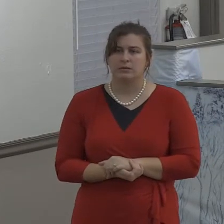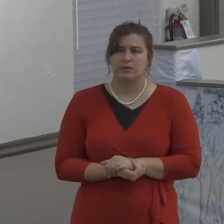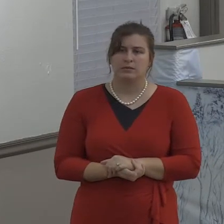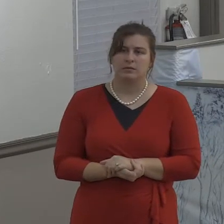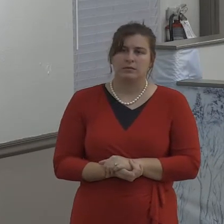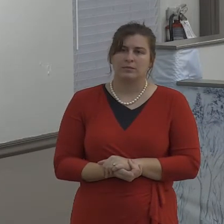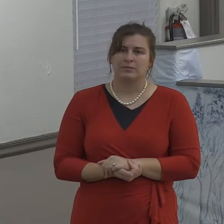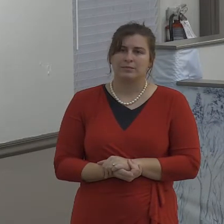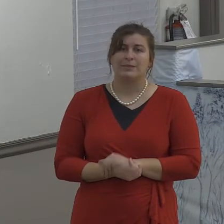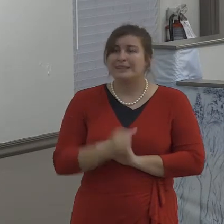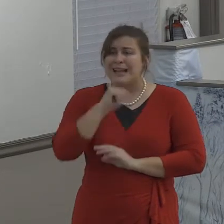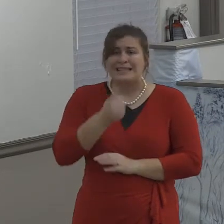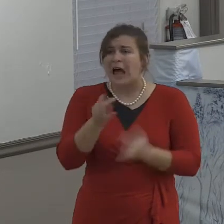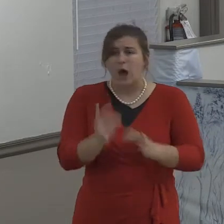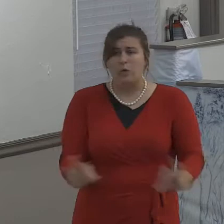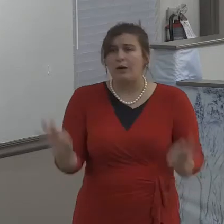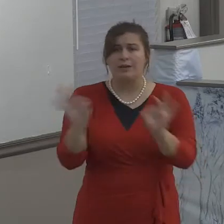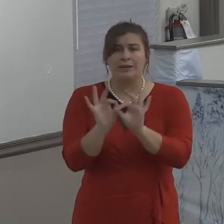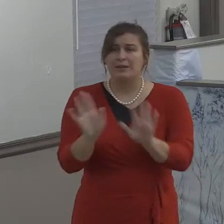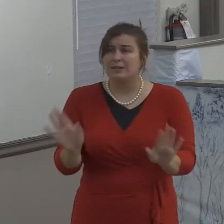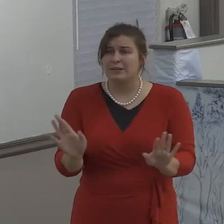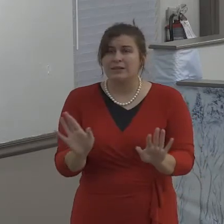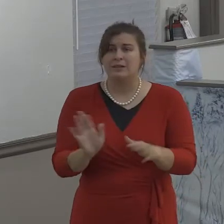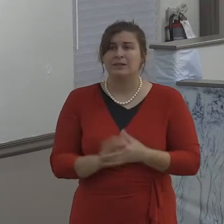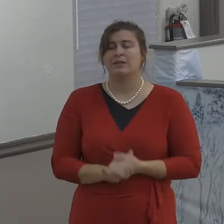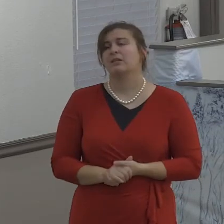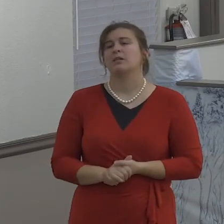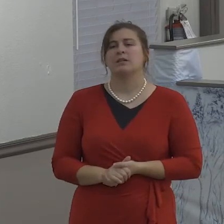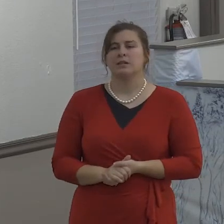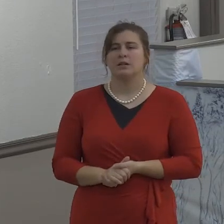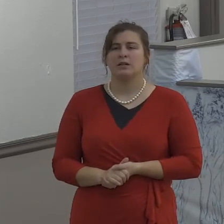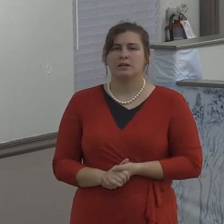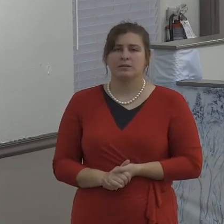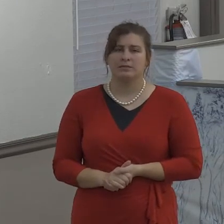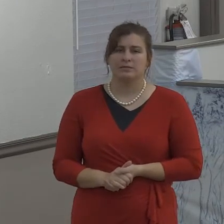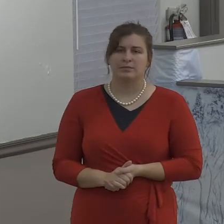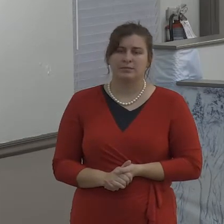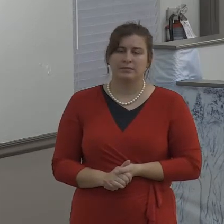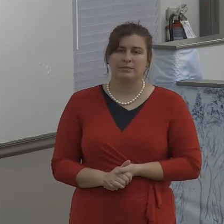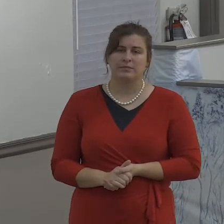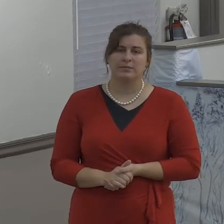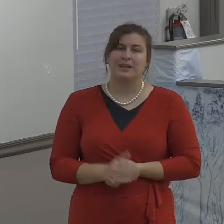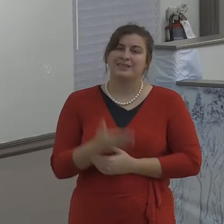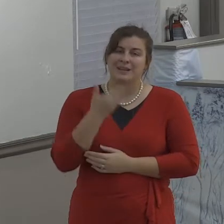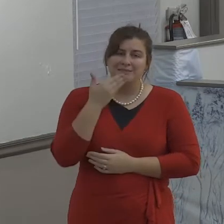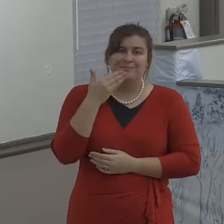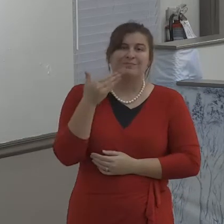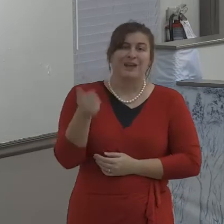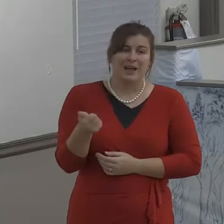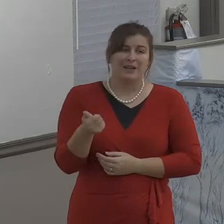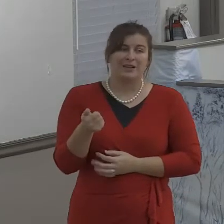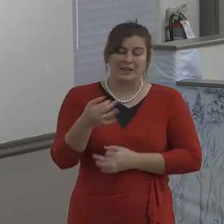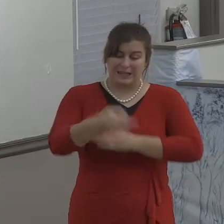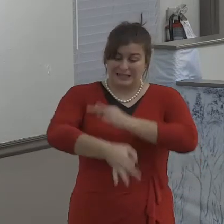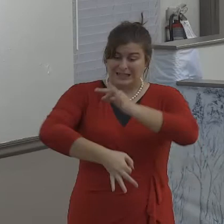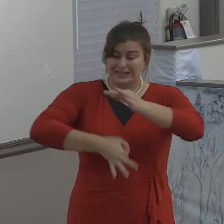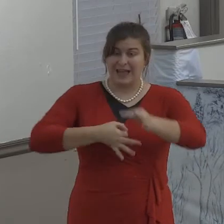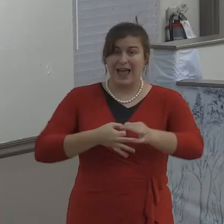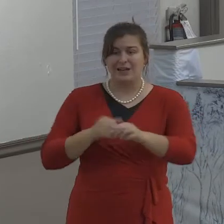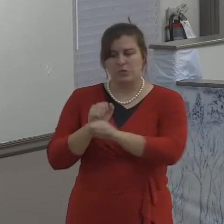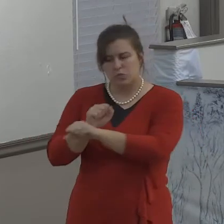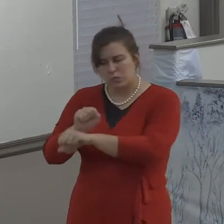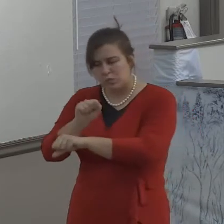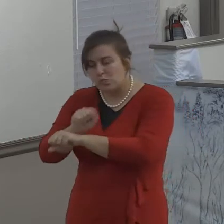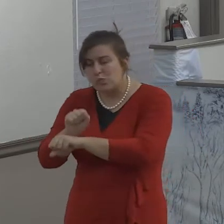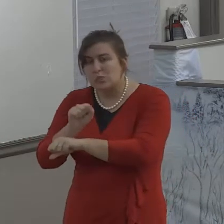And if you're to preserve your relationship, then that relationship needs to have this kind of thing happen in